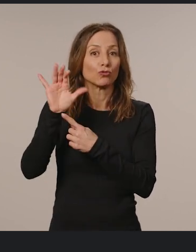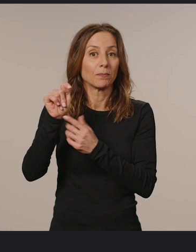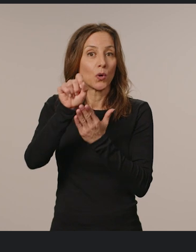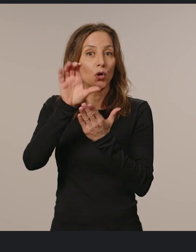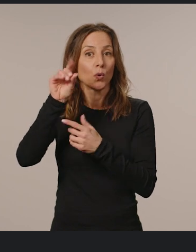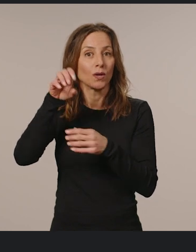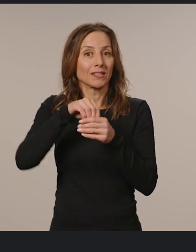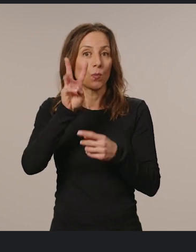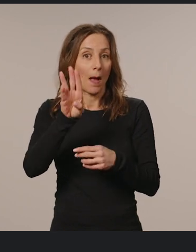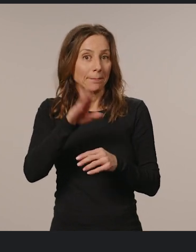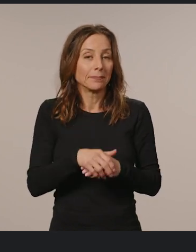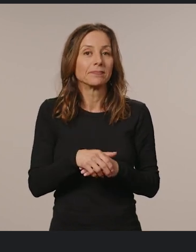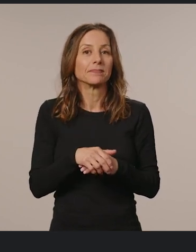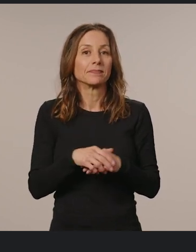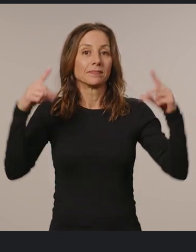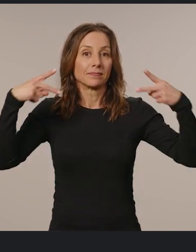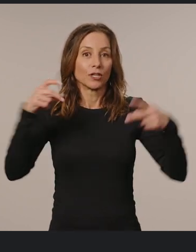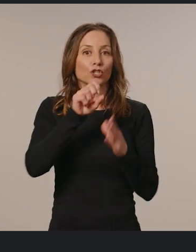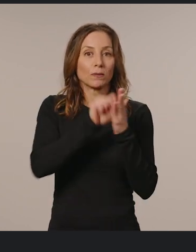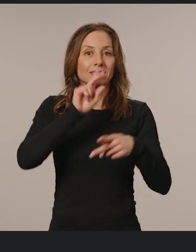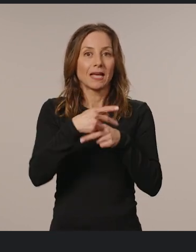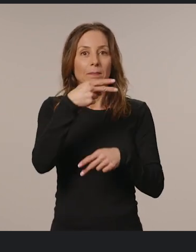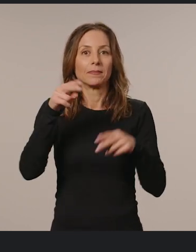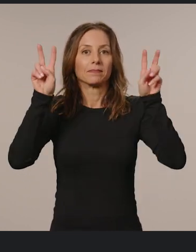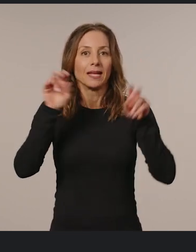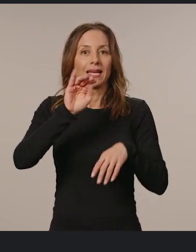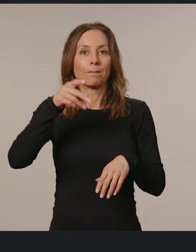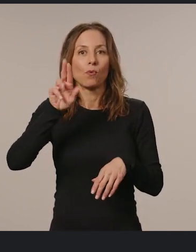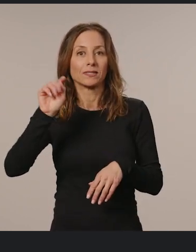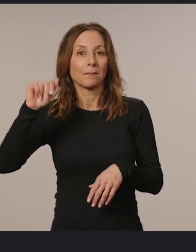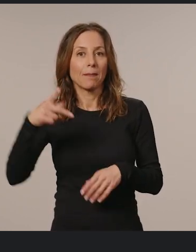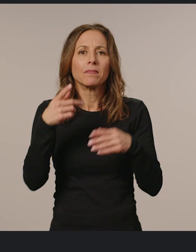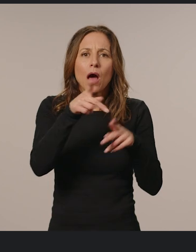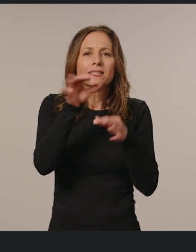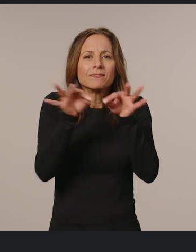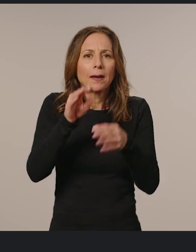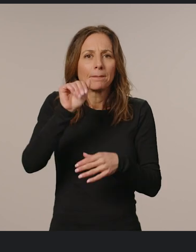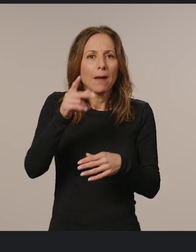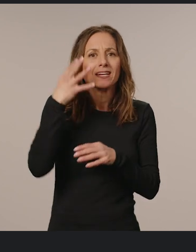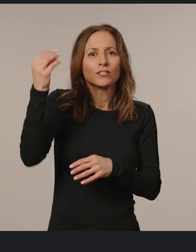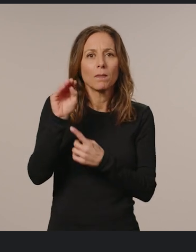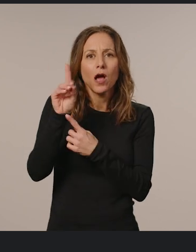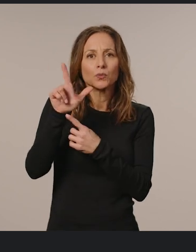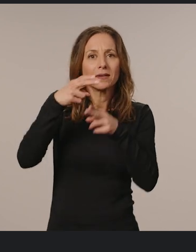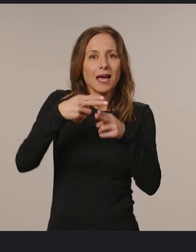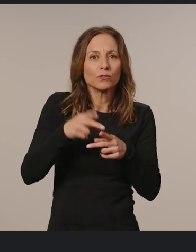applications. Script type equal import map allows you to define a mapping of external module names to their corresponding